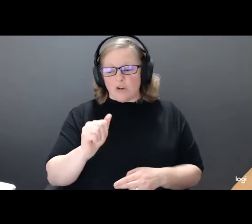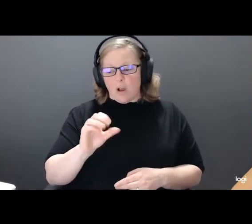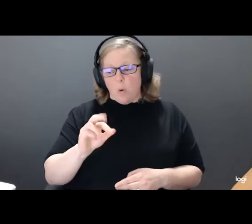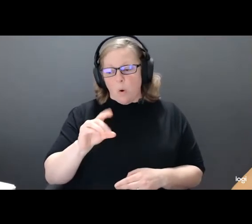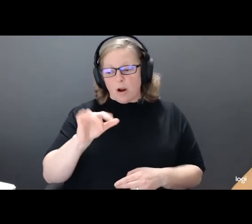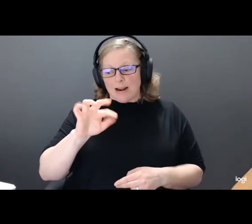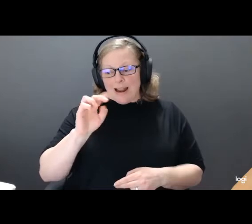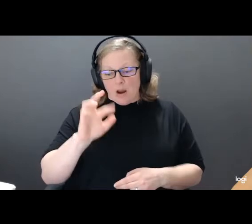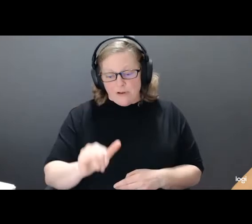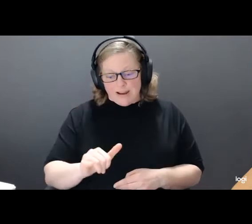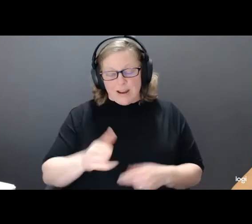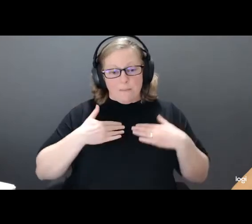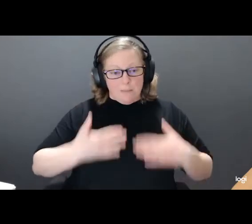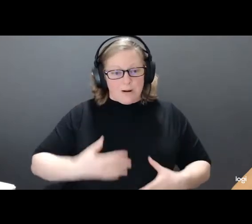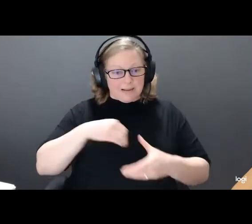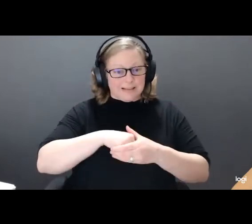Thanks, Diane.